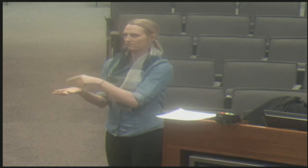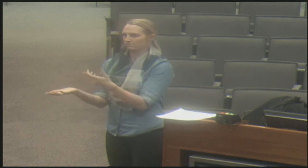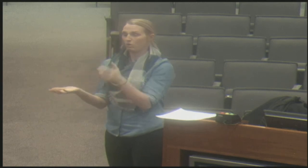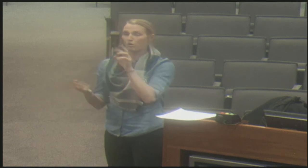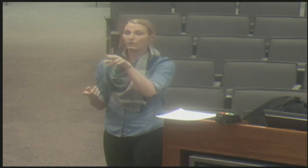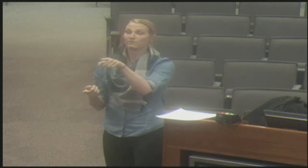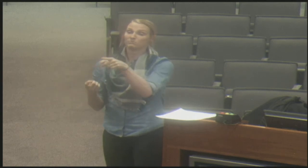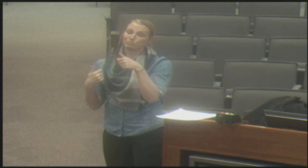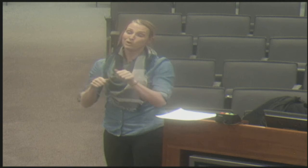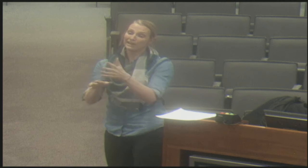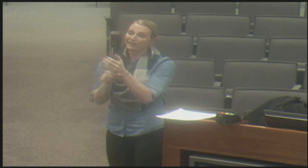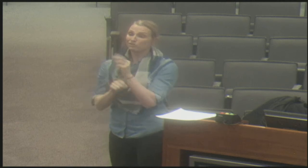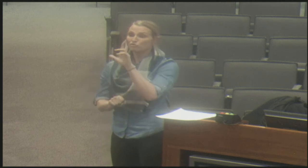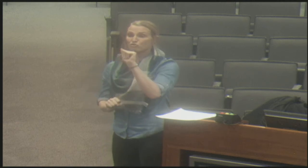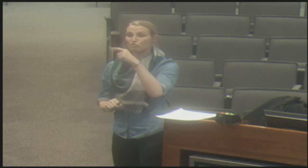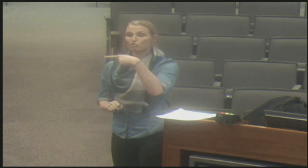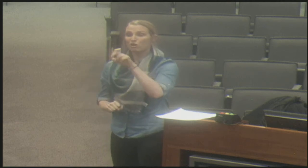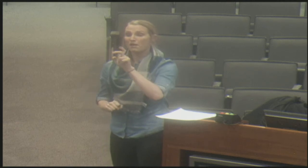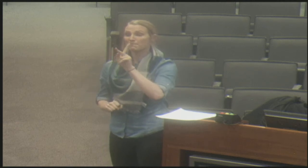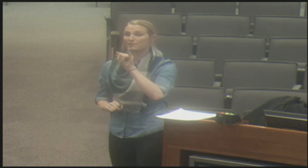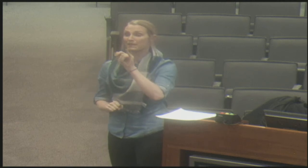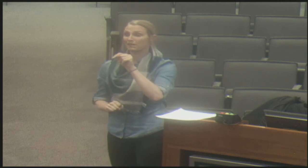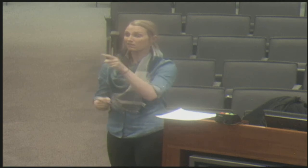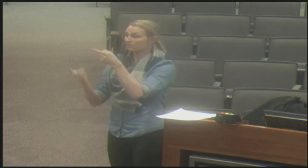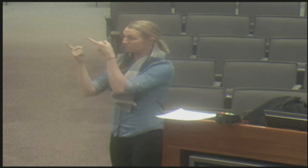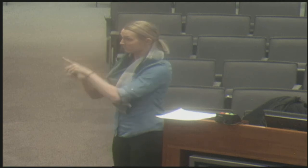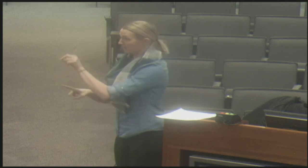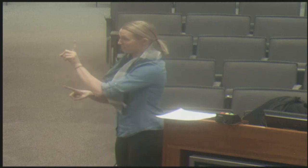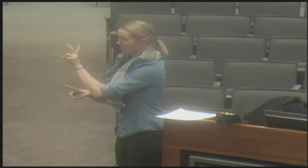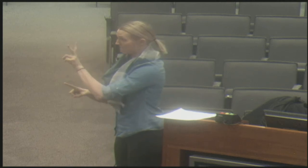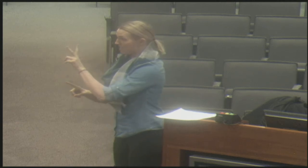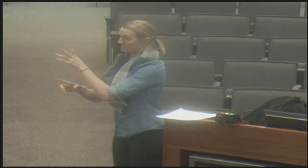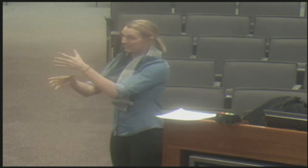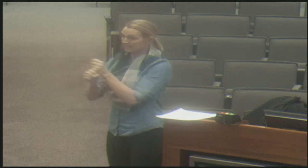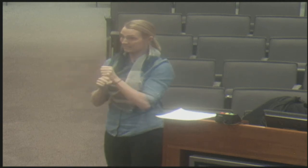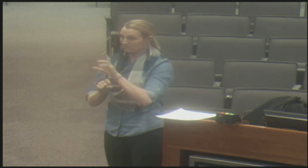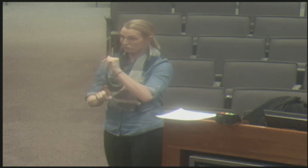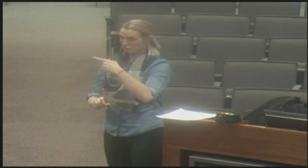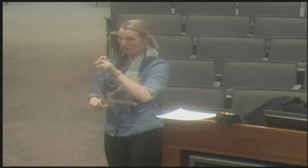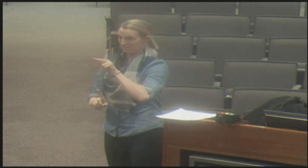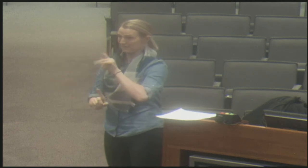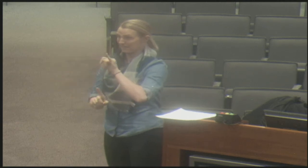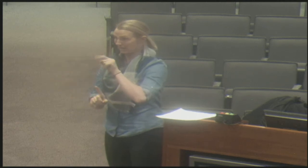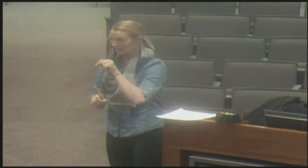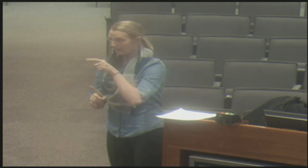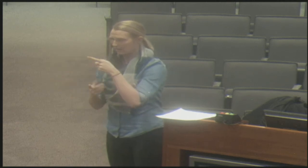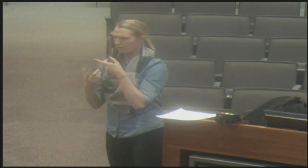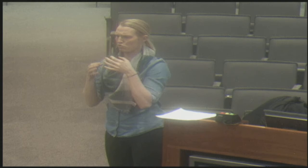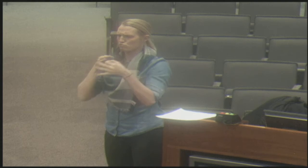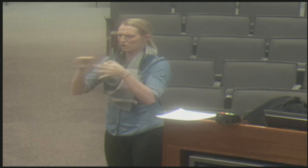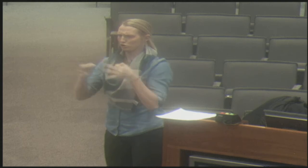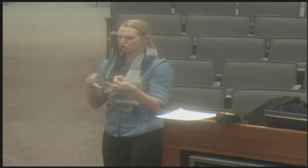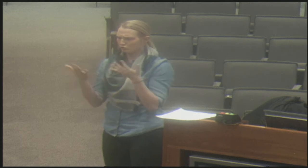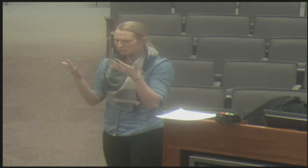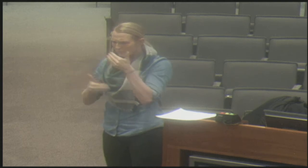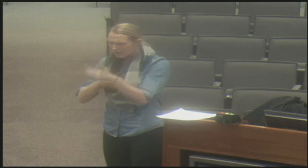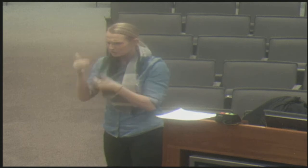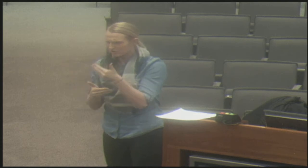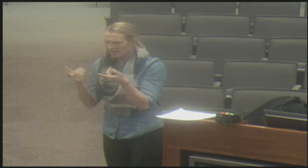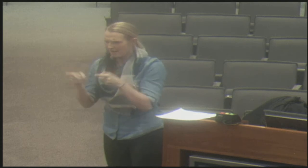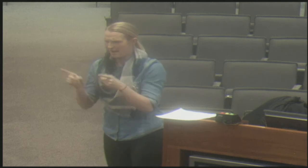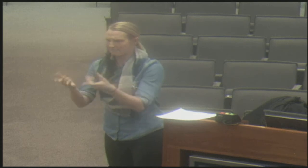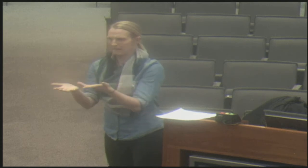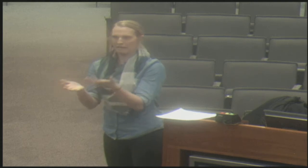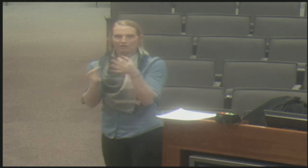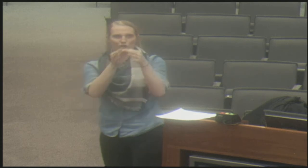to the hospital but there's no interpreter. Or maybe you have been a sexual assault victim and you're trying to get a rape